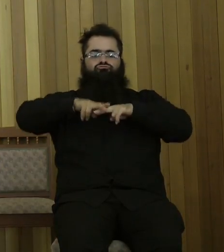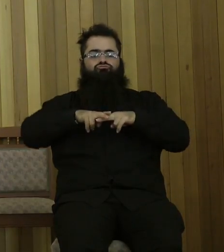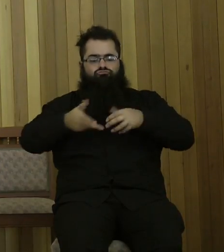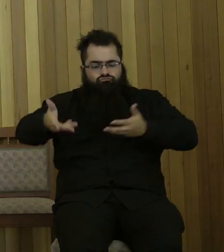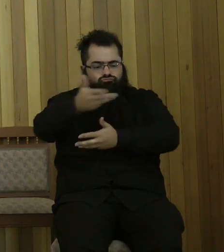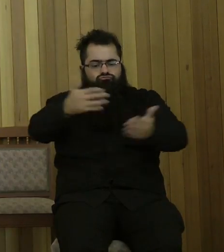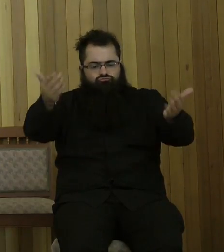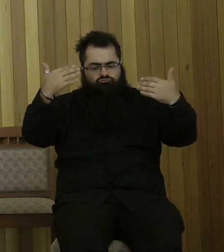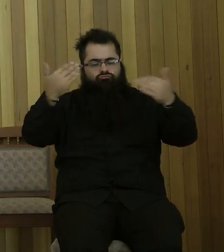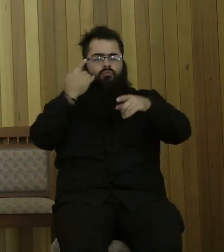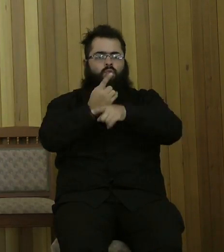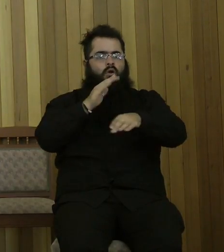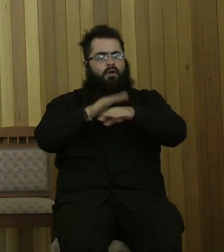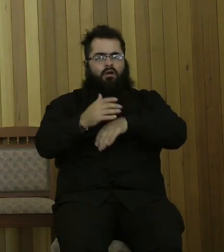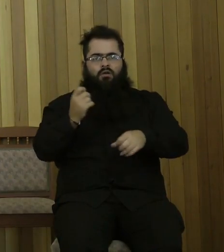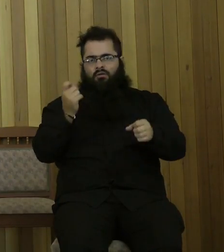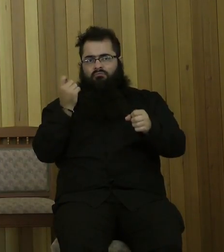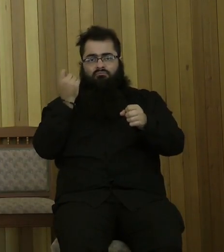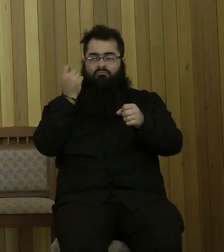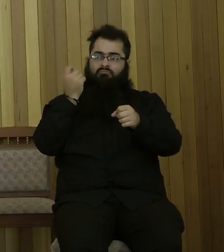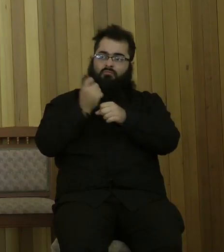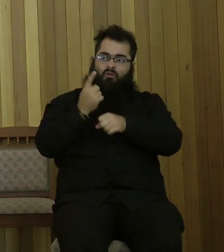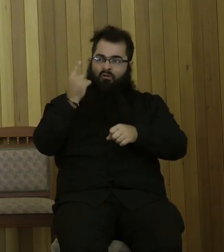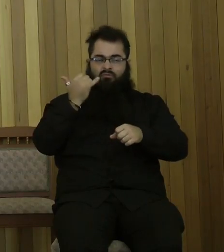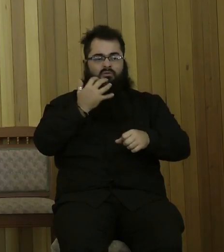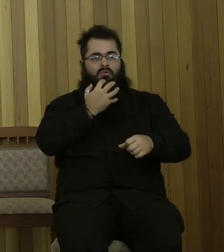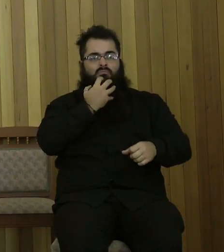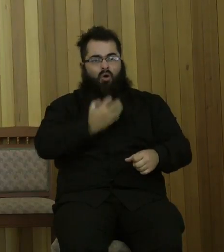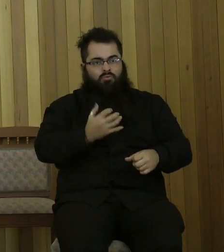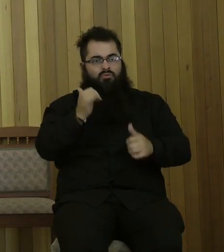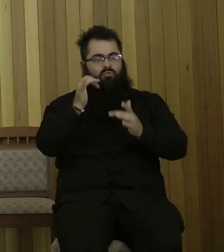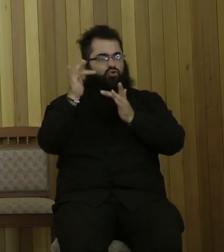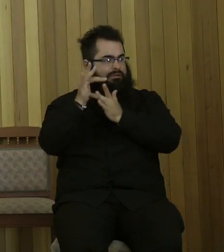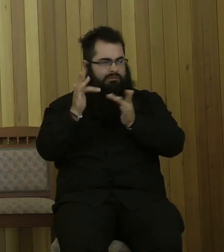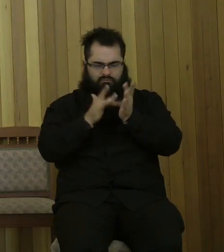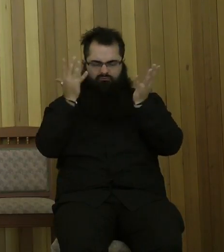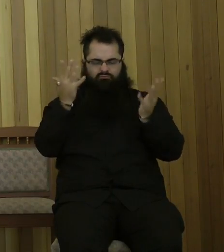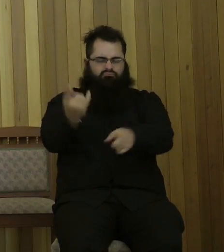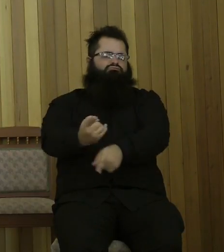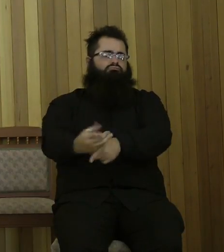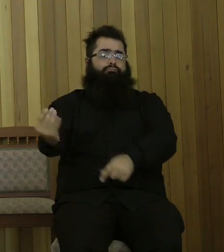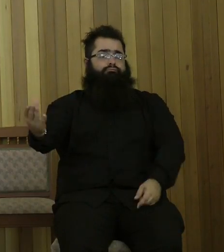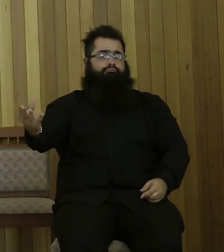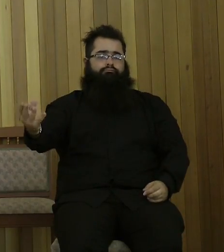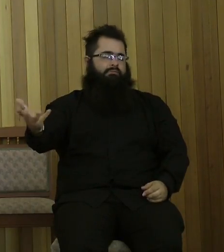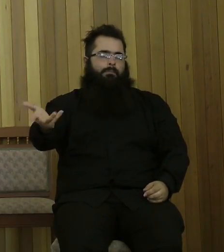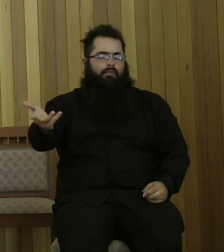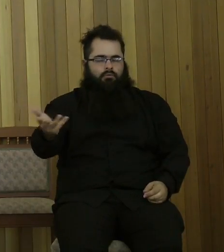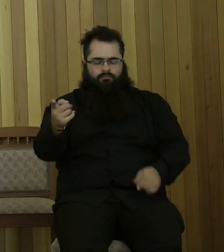about God, I guess, Moses, Jesus, I don't know who she was talking about. But she had, she was talking about God for sure,